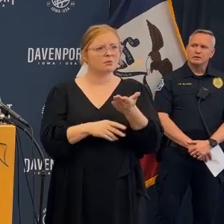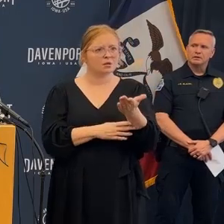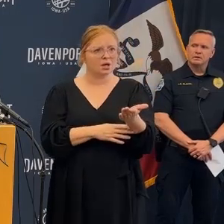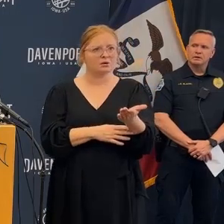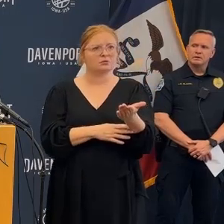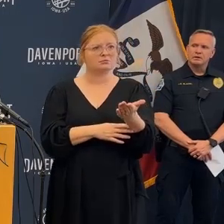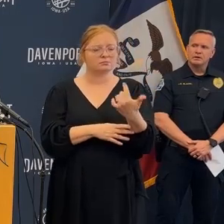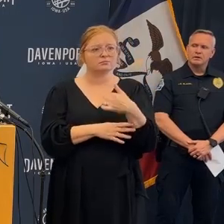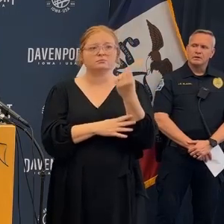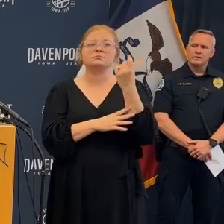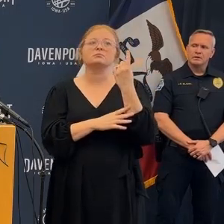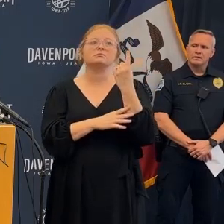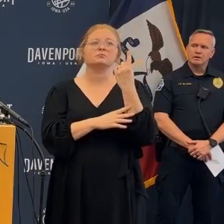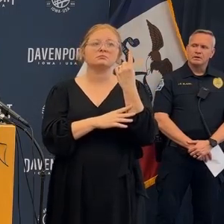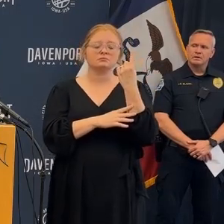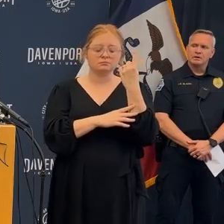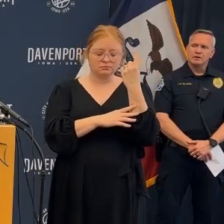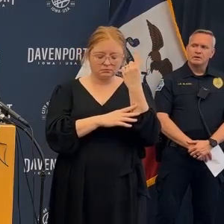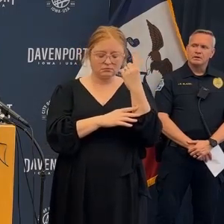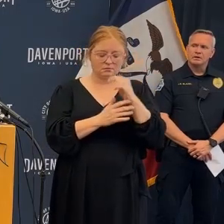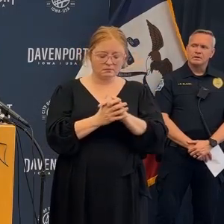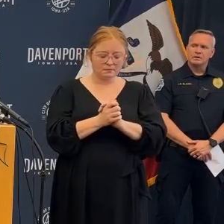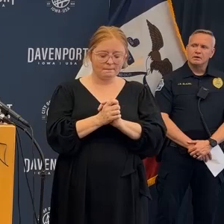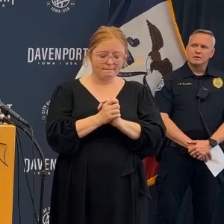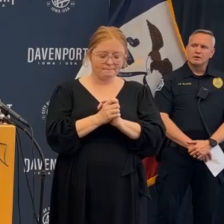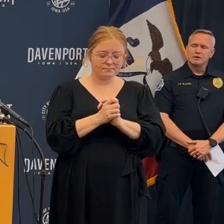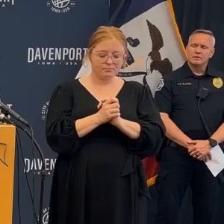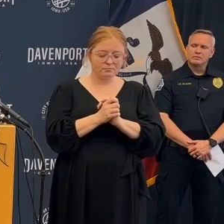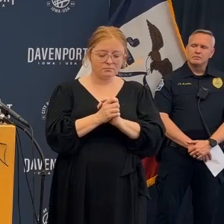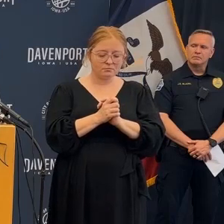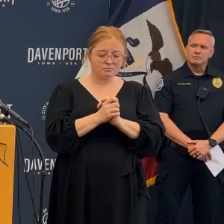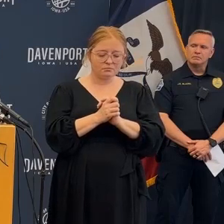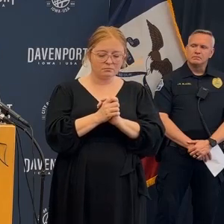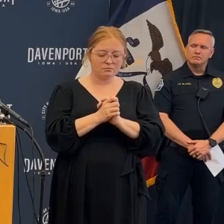to the possibility that there's two people.